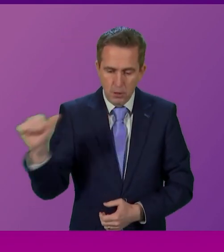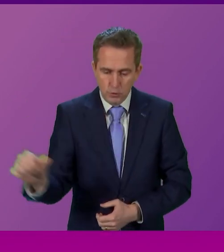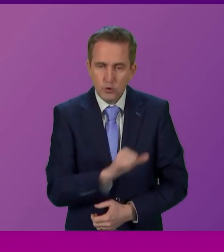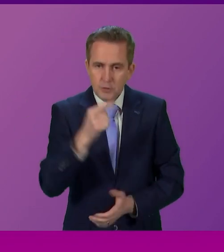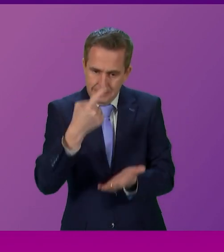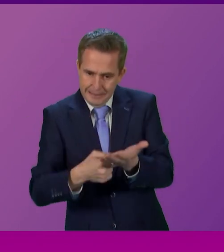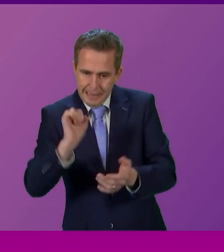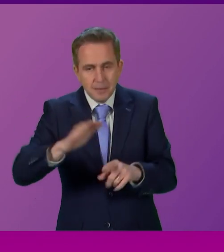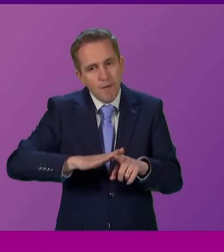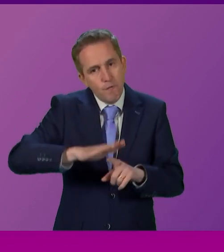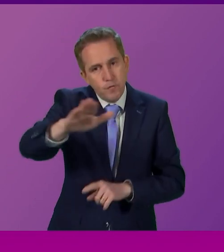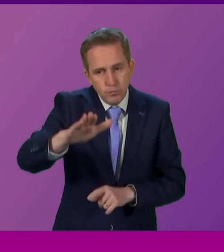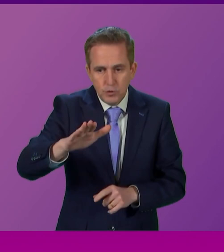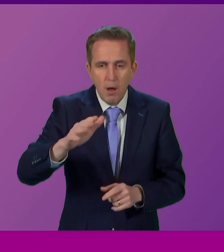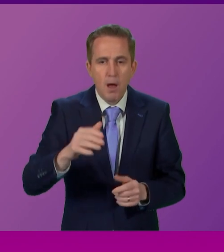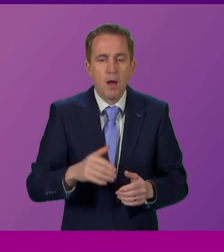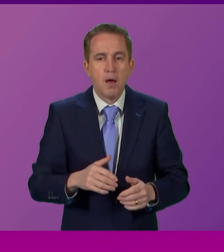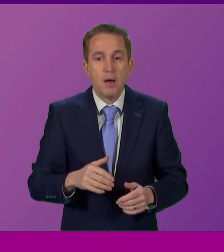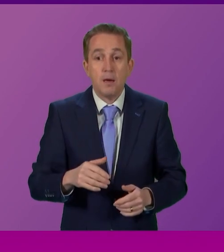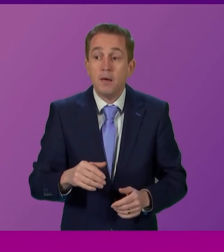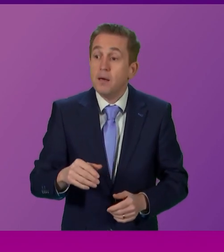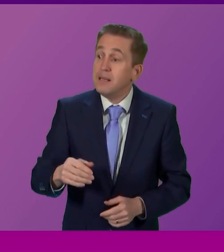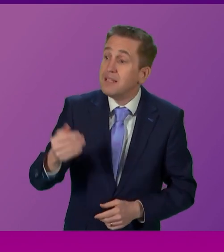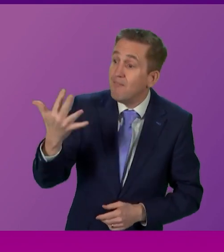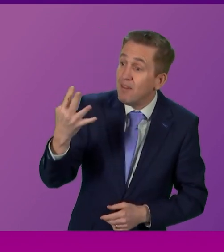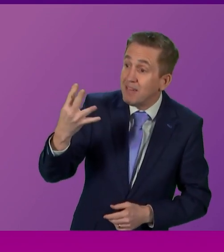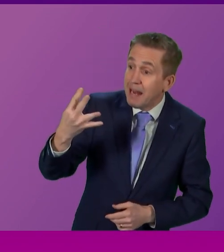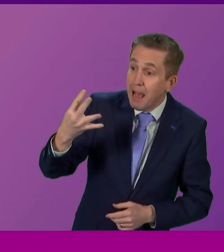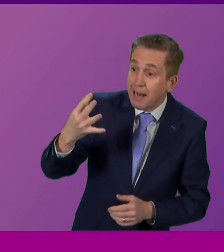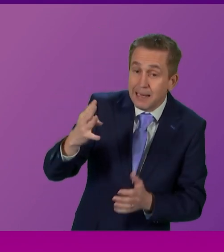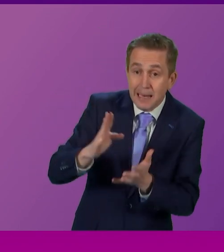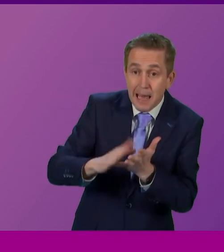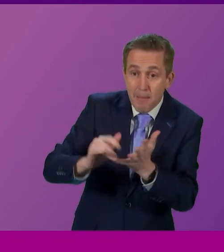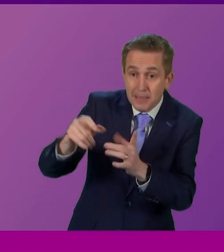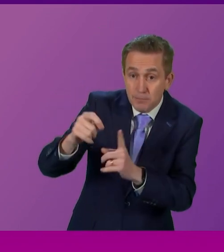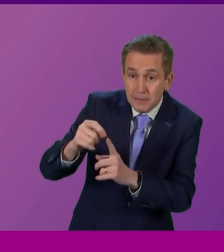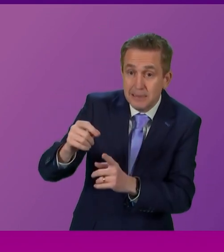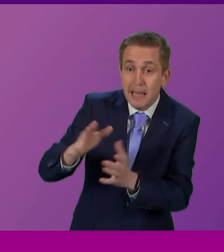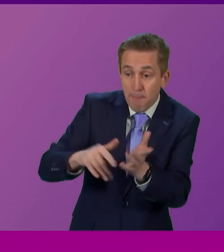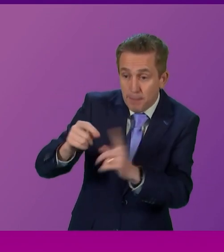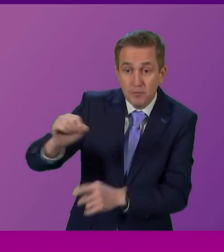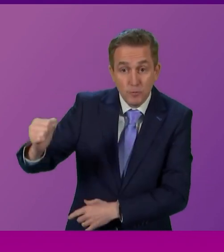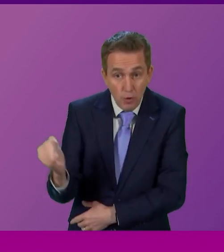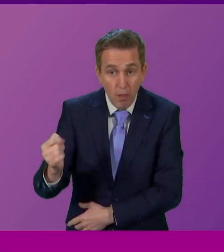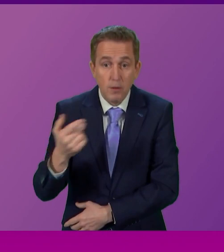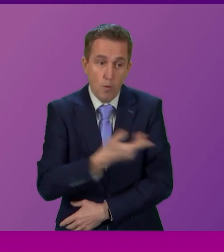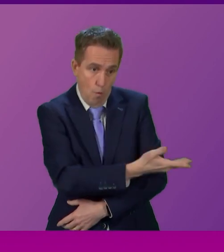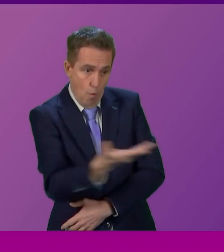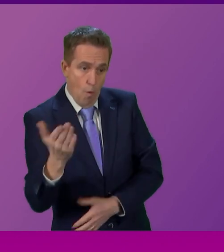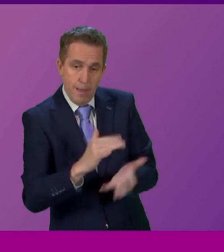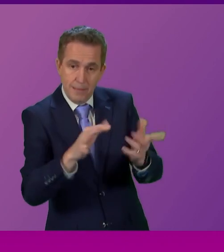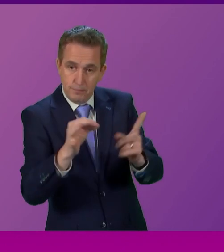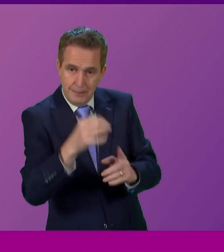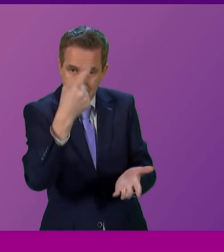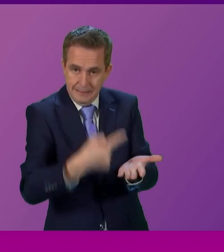decides Scotland's future. Is it the 59 MPs from Scotland or the 591 from the rest of the UK?